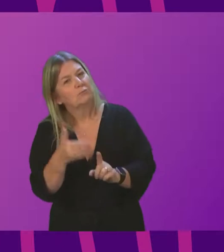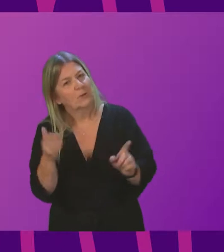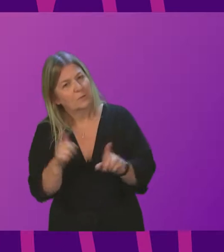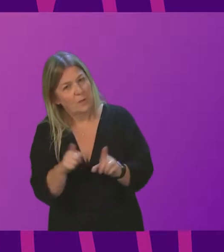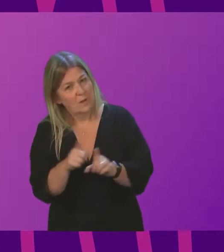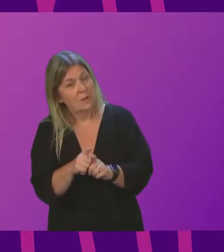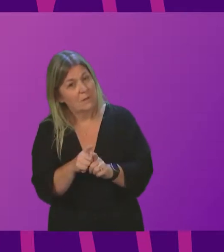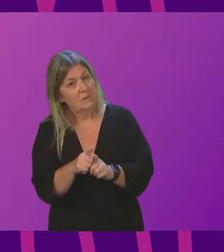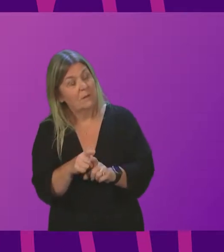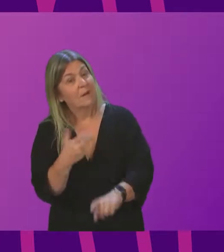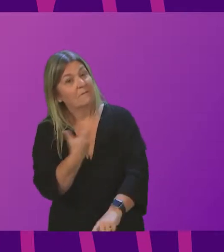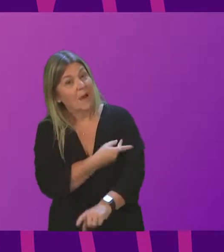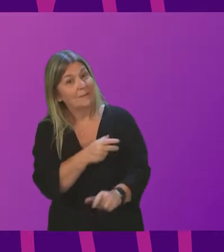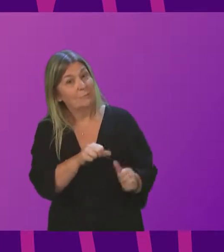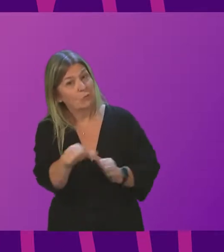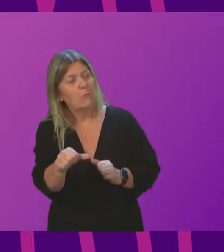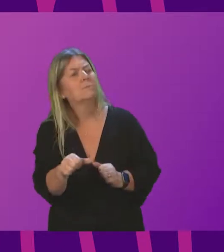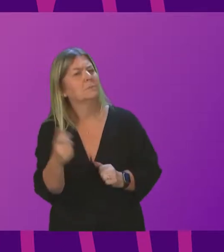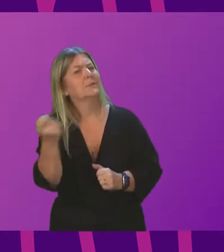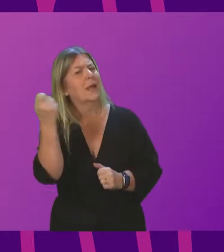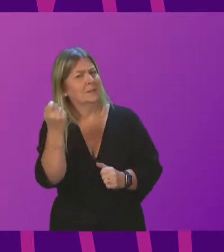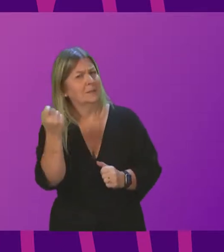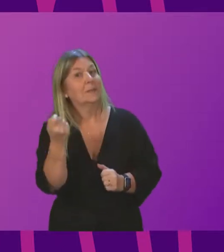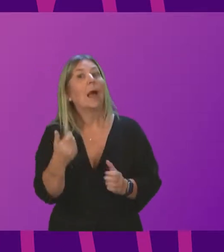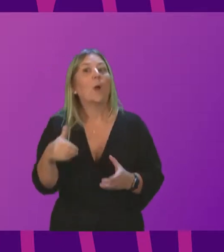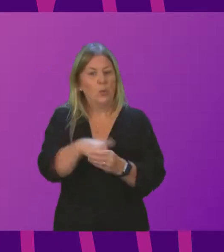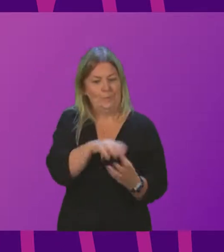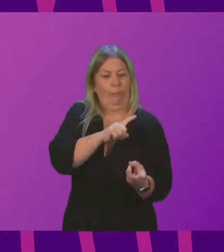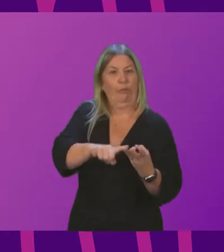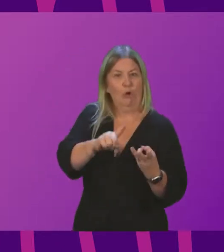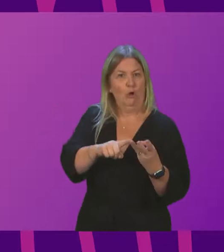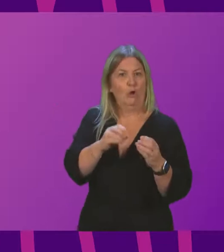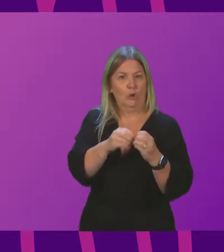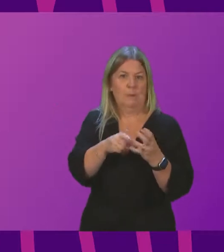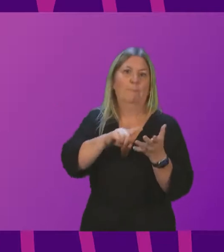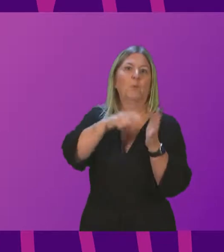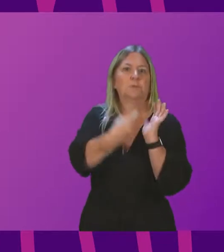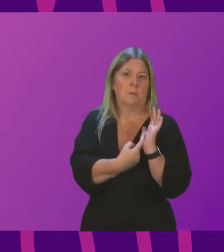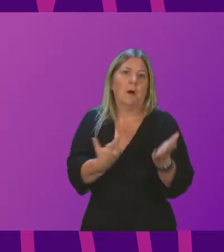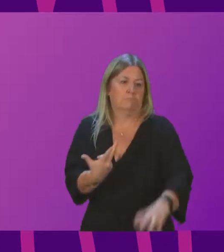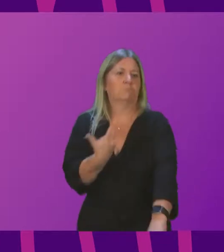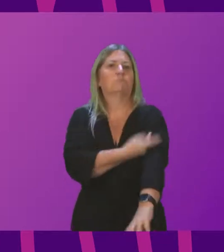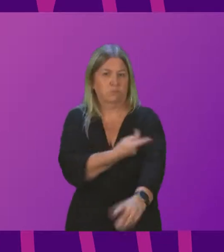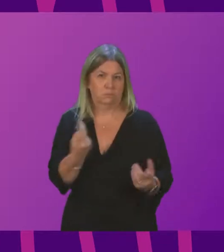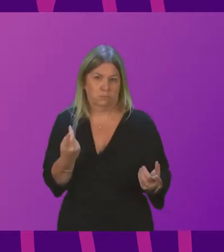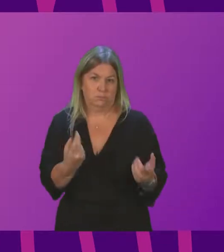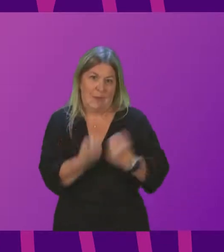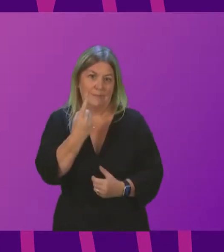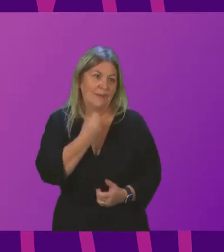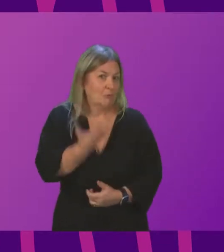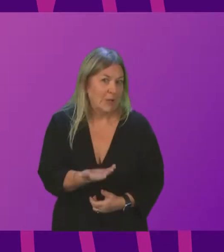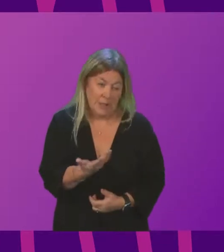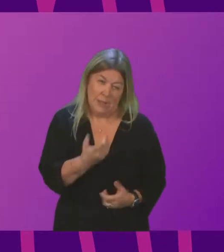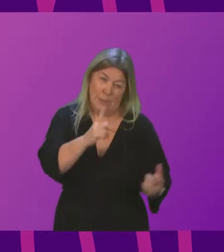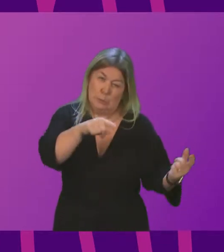success of the vaccination programme, including the booster campaign that is underway right now, literally as we speak. There are thousands and thousands